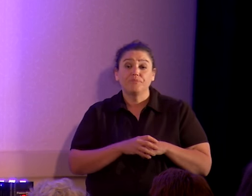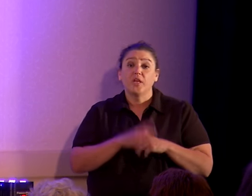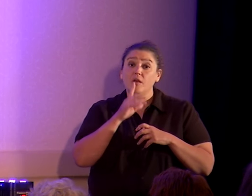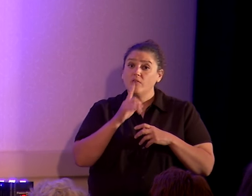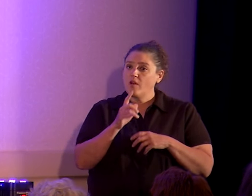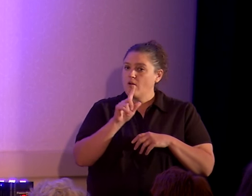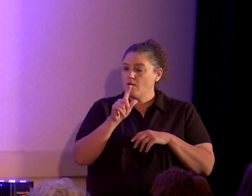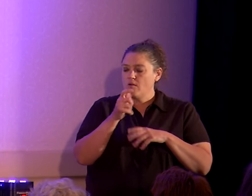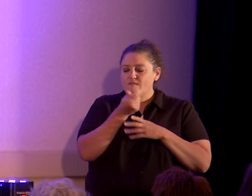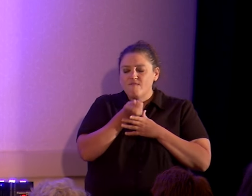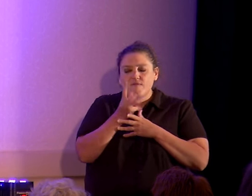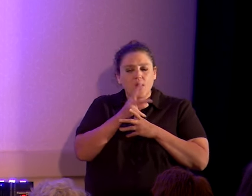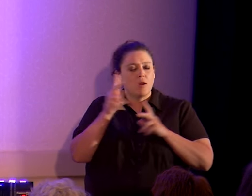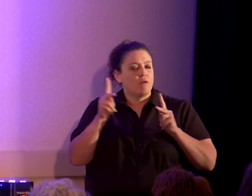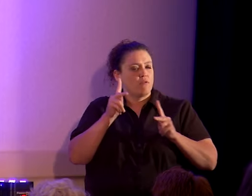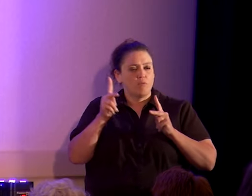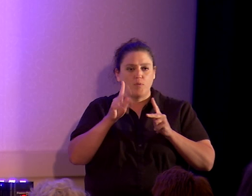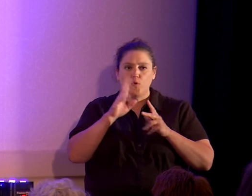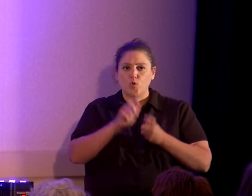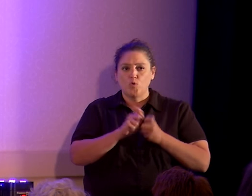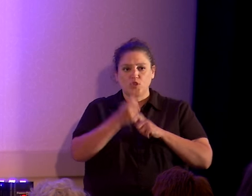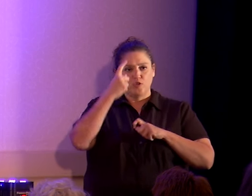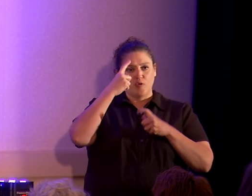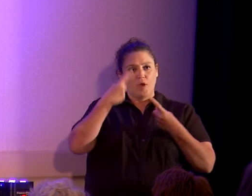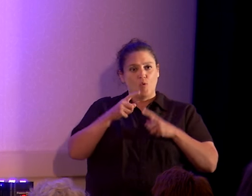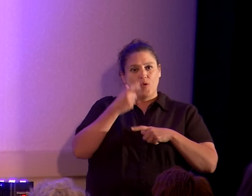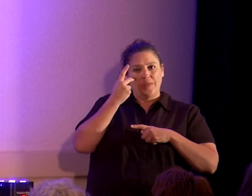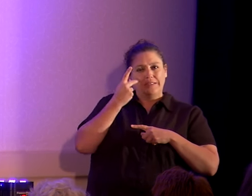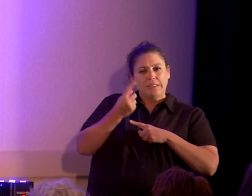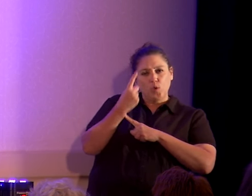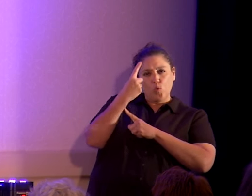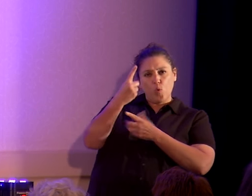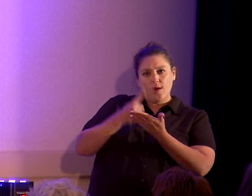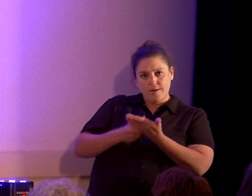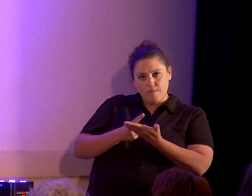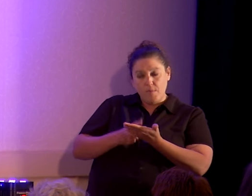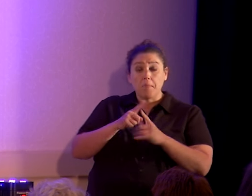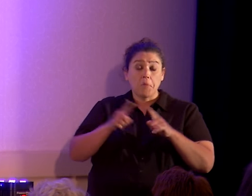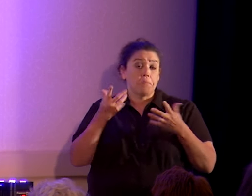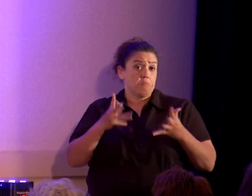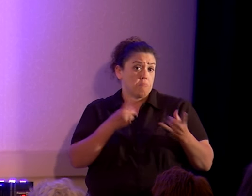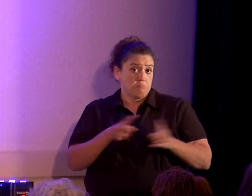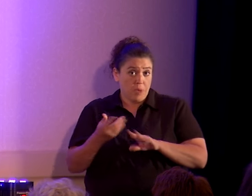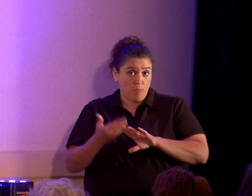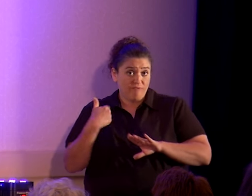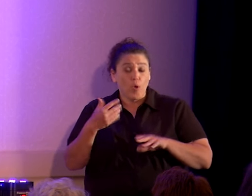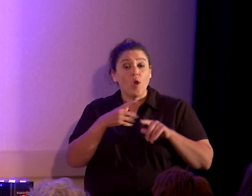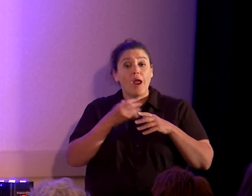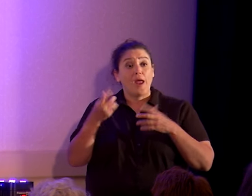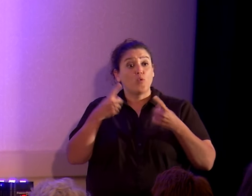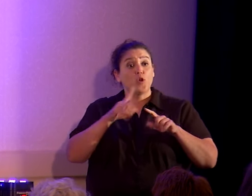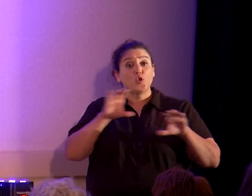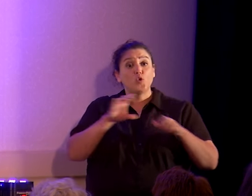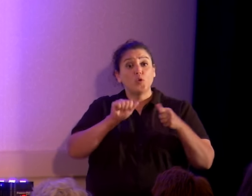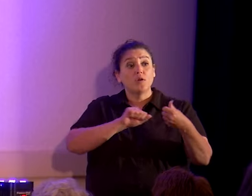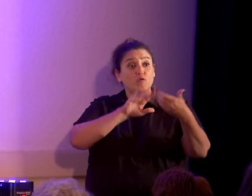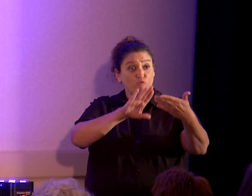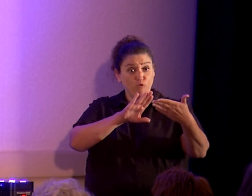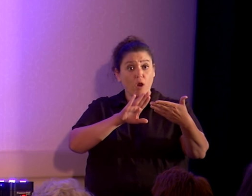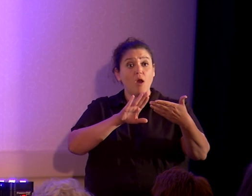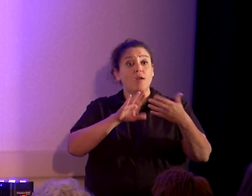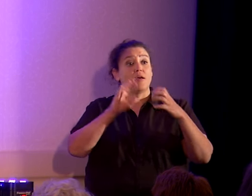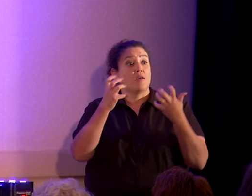change their mind over the course of a single debate, although it has happened. And when you're doing it for the audience instead of your opponent,